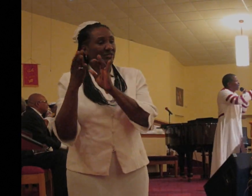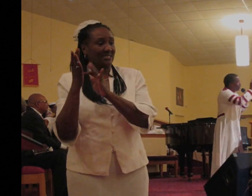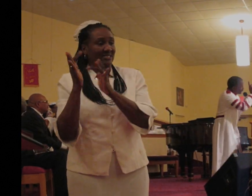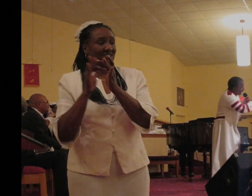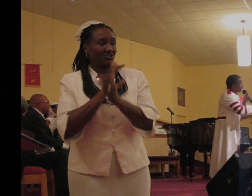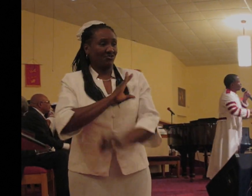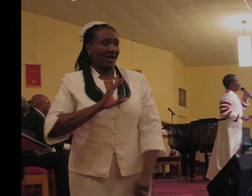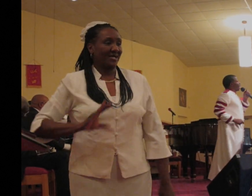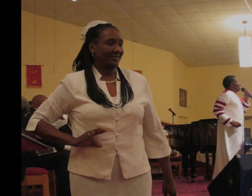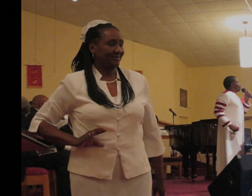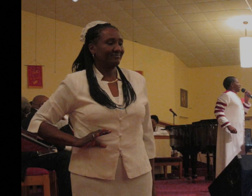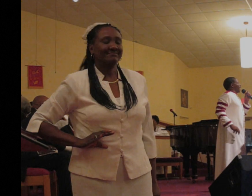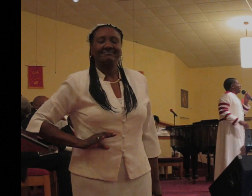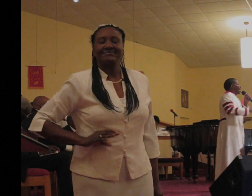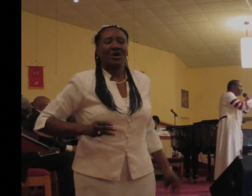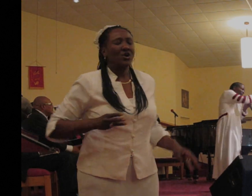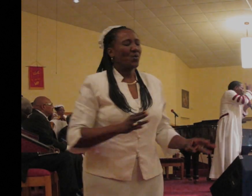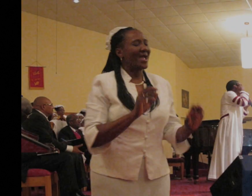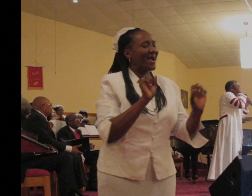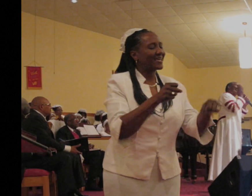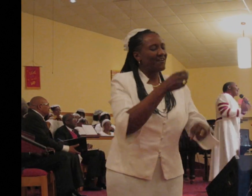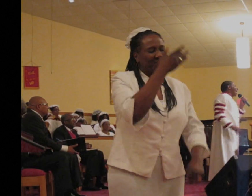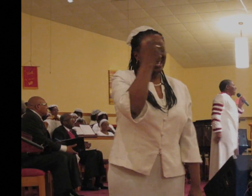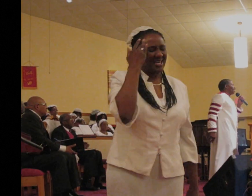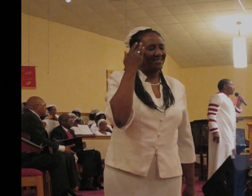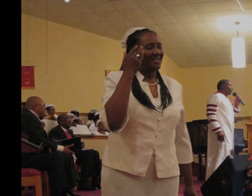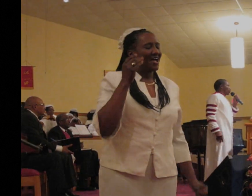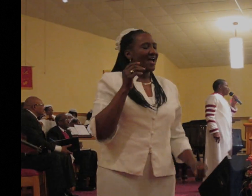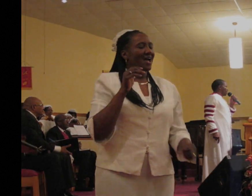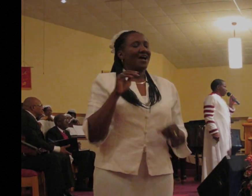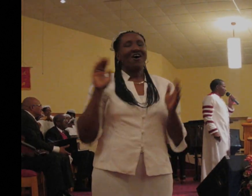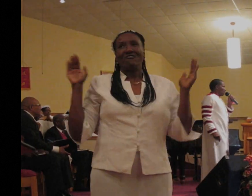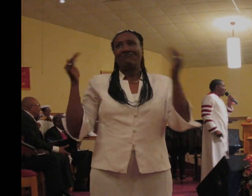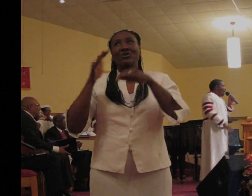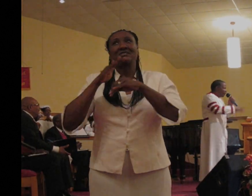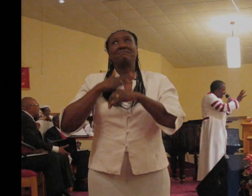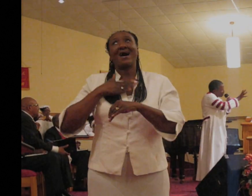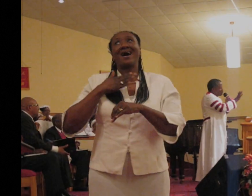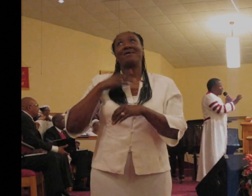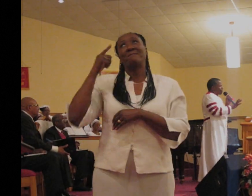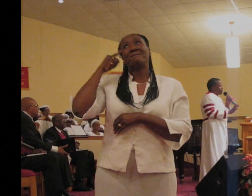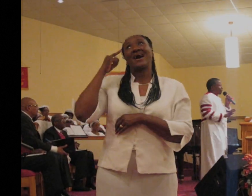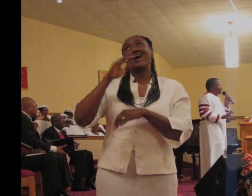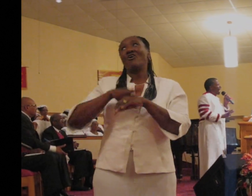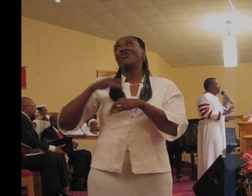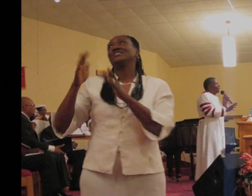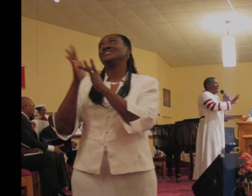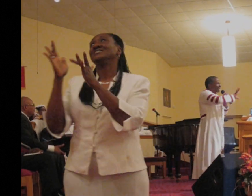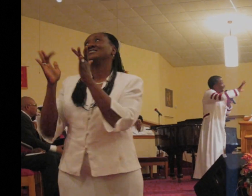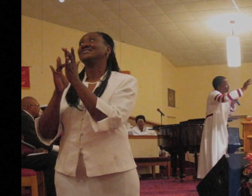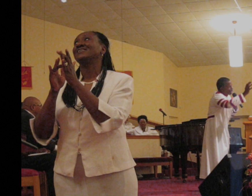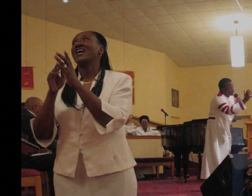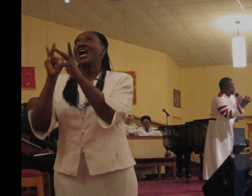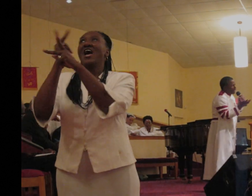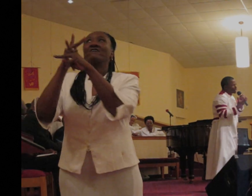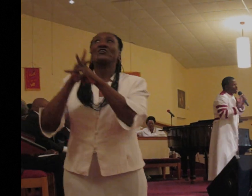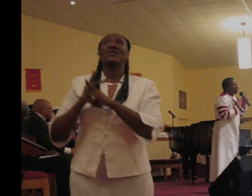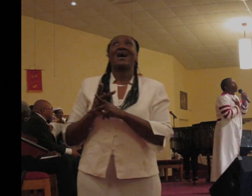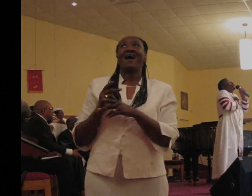that I can really forget, I've got to put my mind on Jesus. I've got to try to figure out I can't make peace with